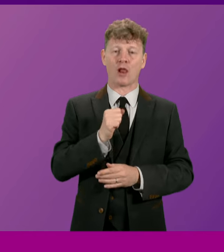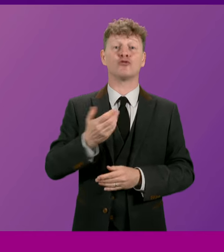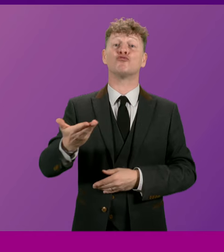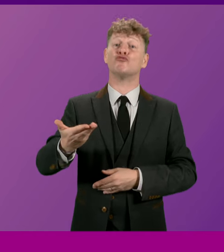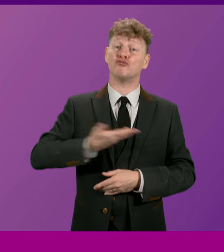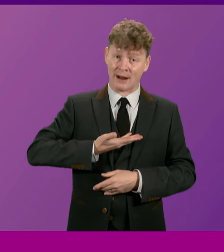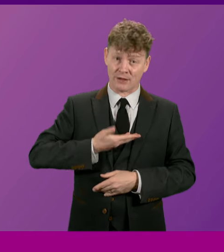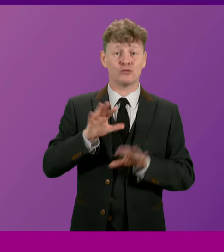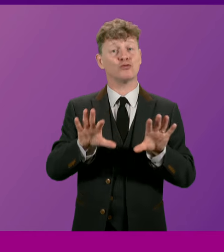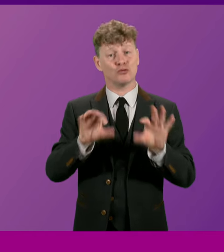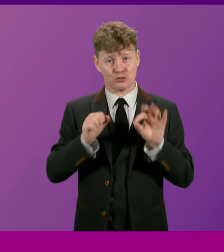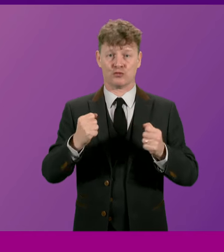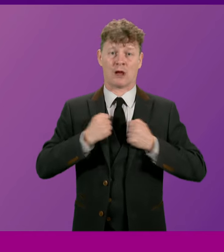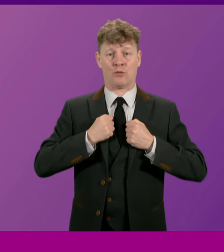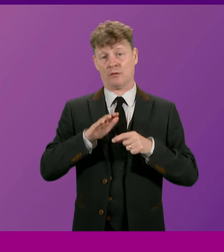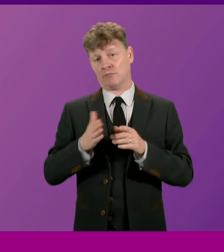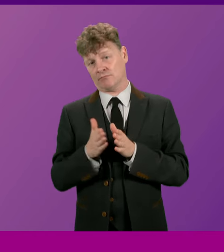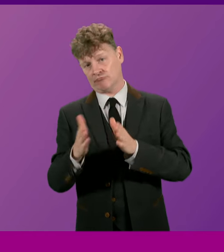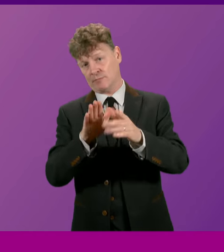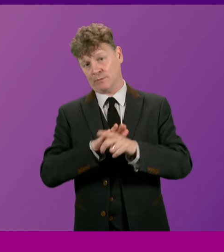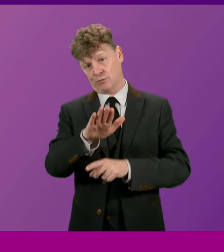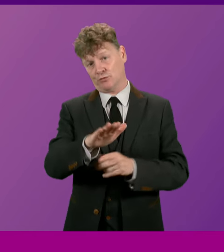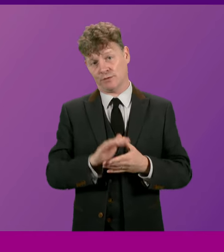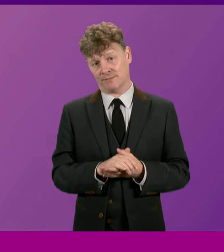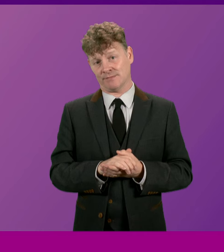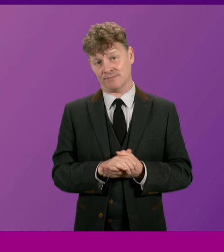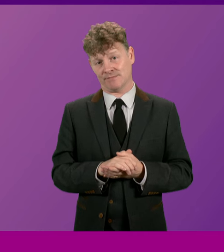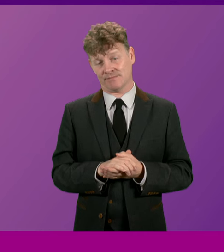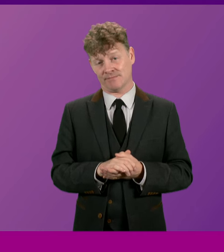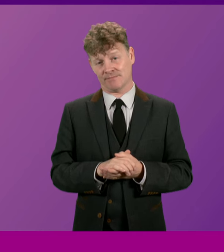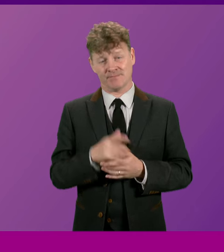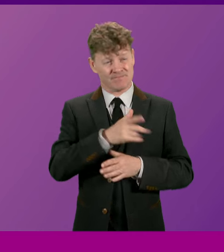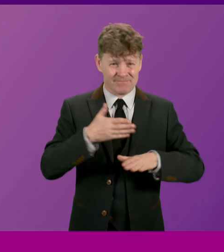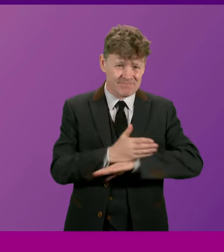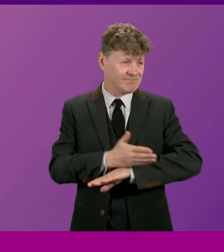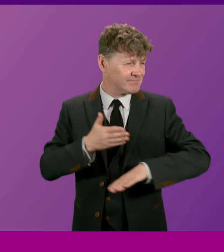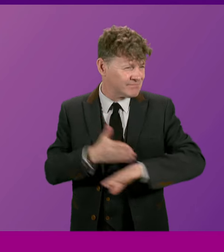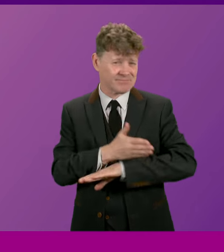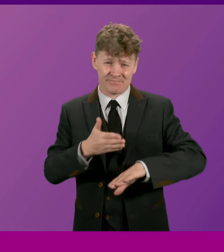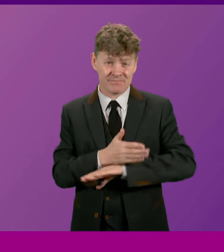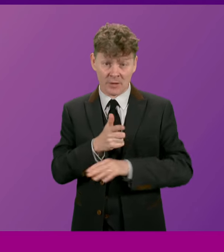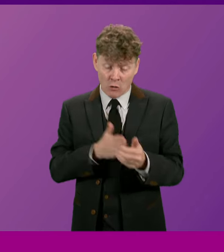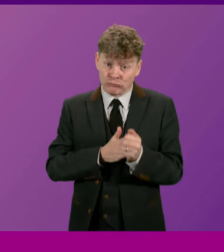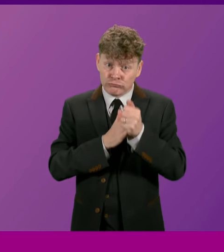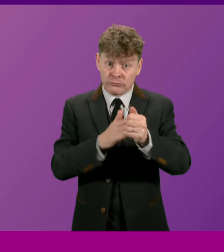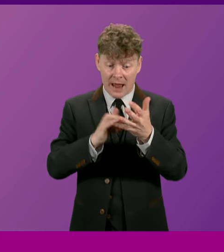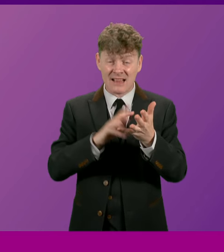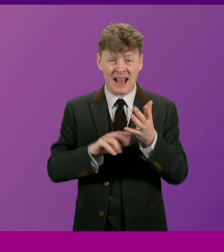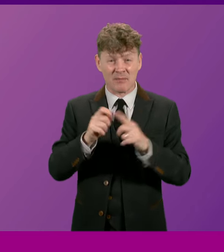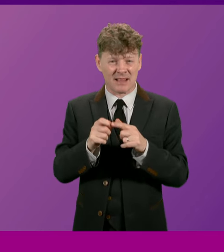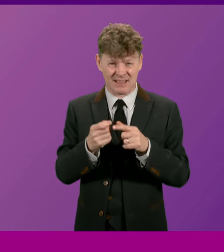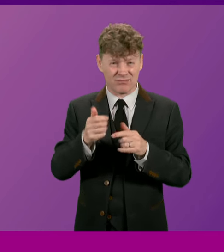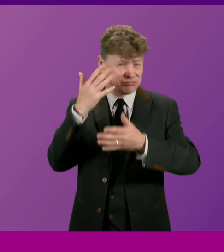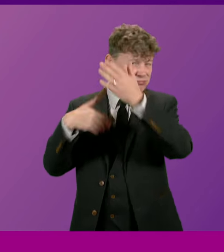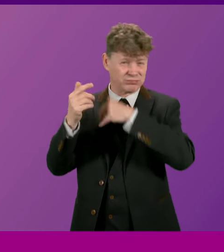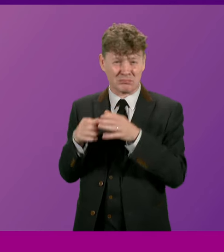choose our own path. And through that tireless effort, he took the Scottish National Party from the fringes